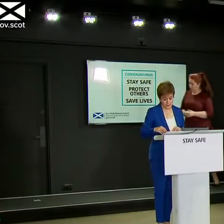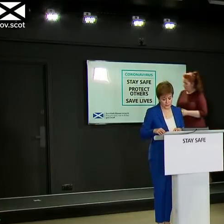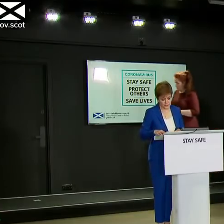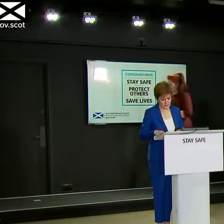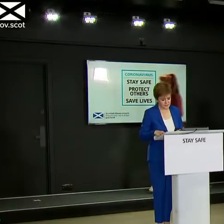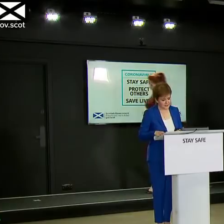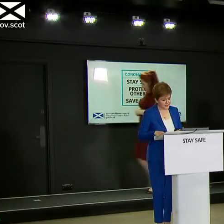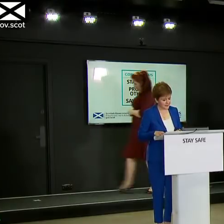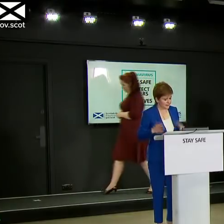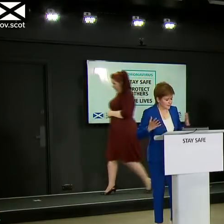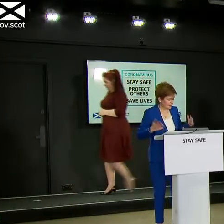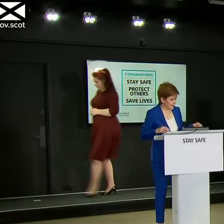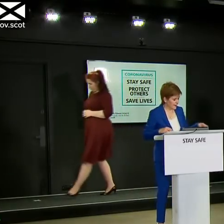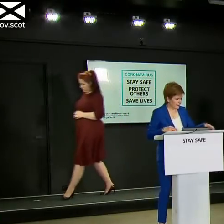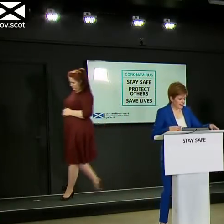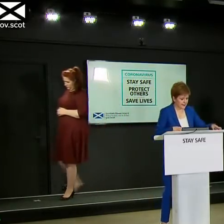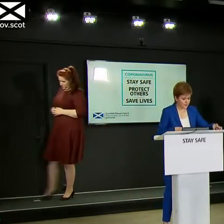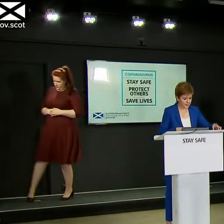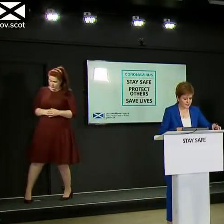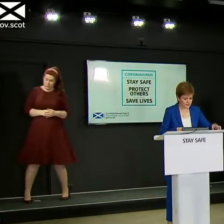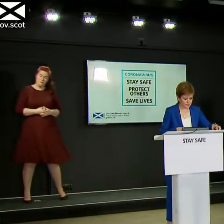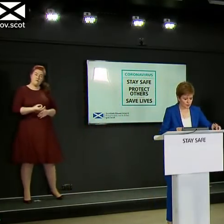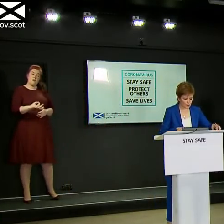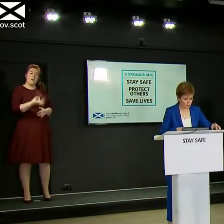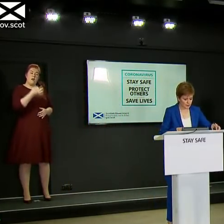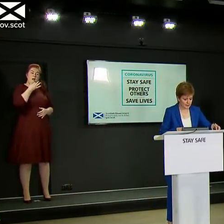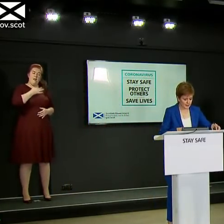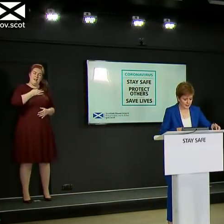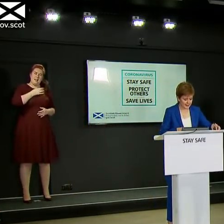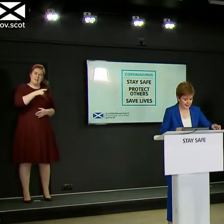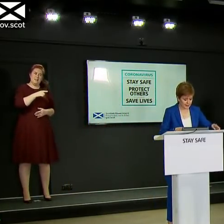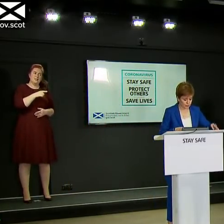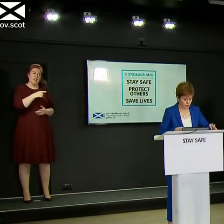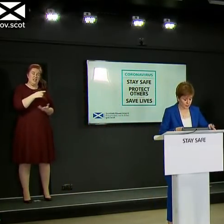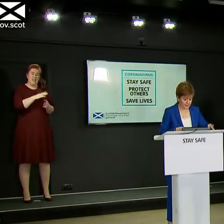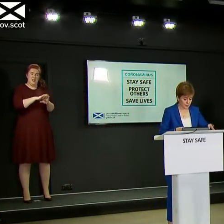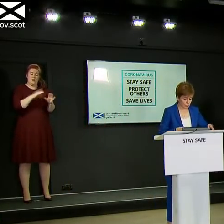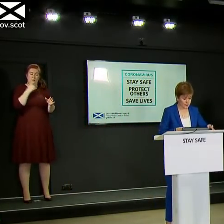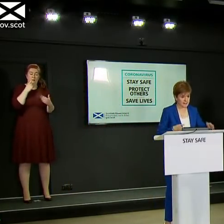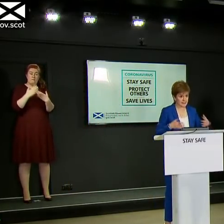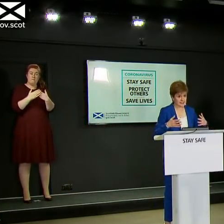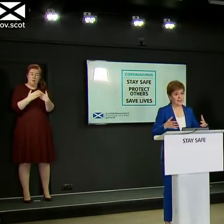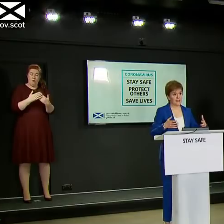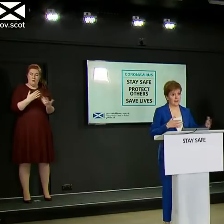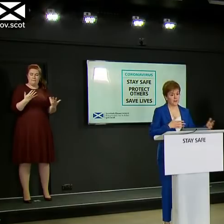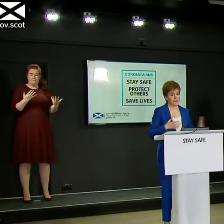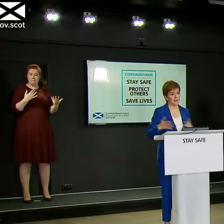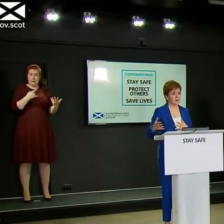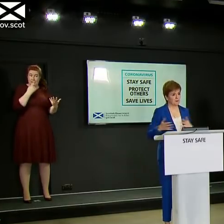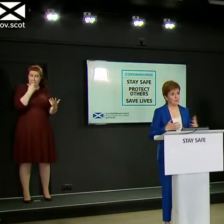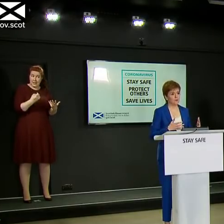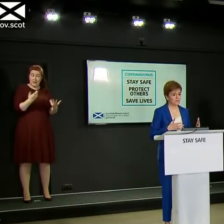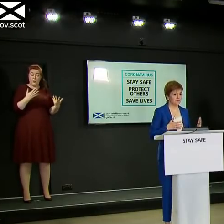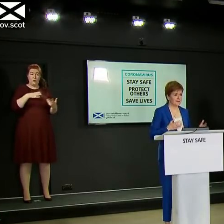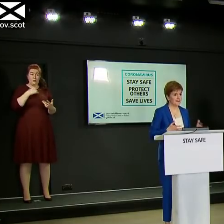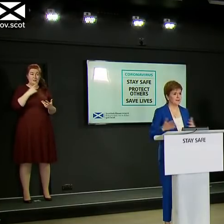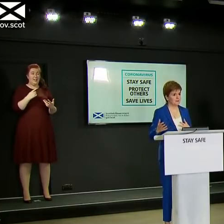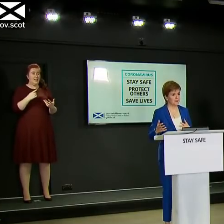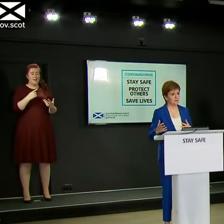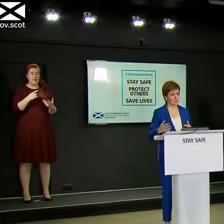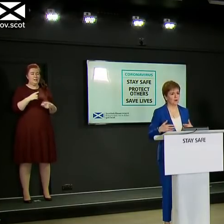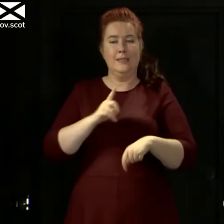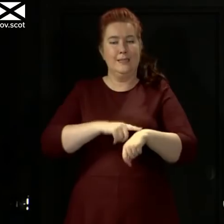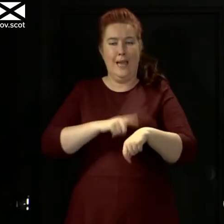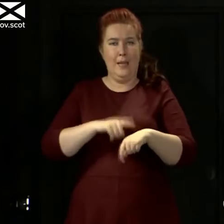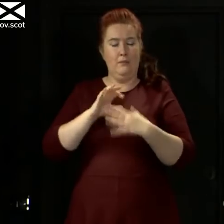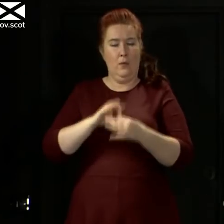And on the question to me, I don't think there's much more I can or particularly want to say about the timing of a move from Phase 3